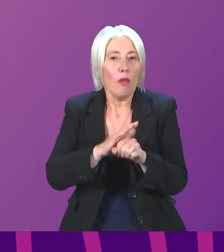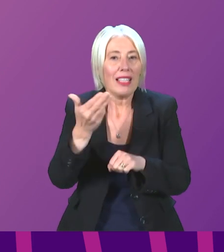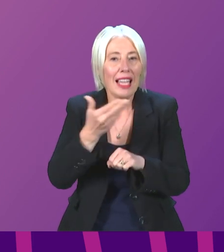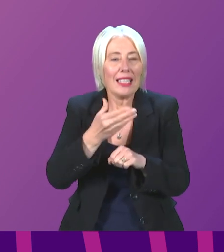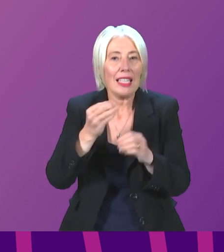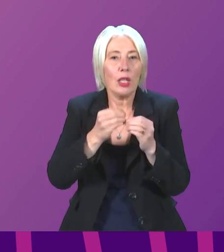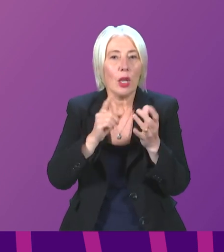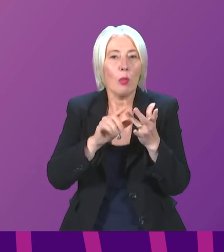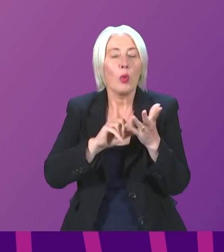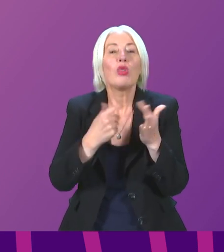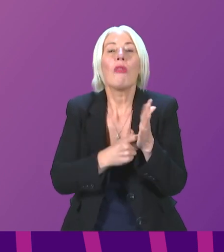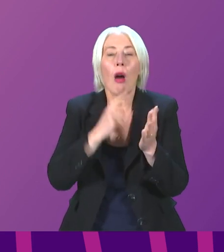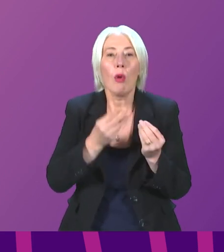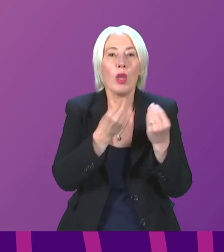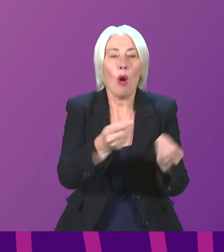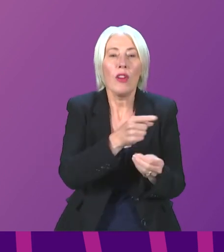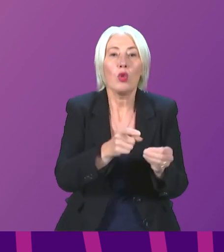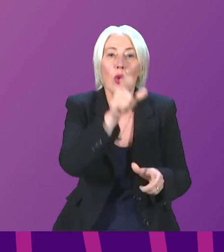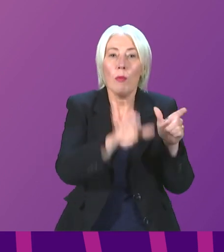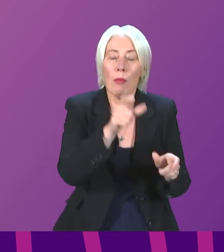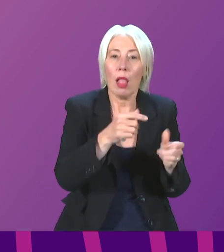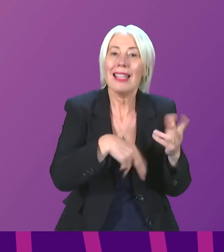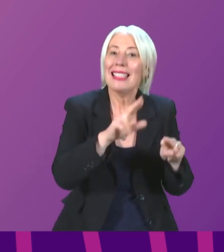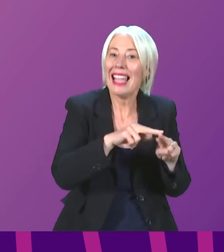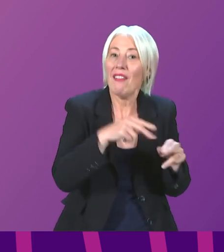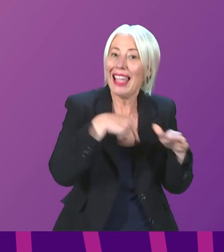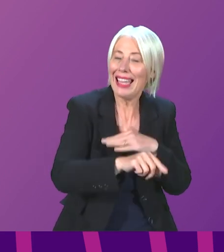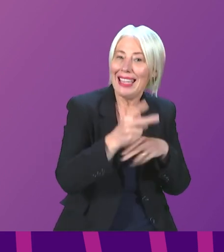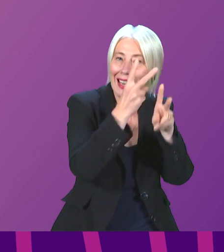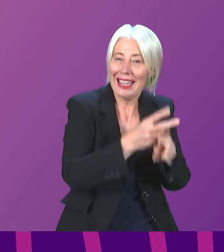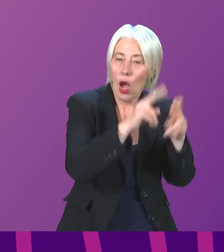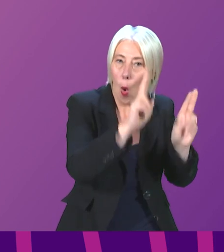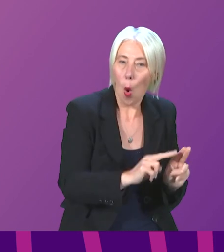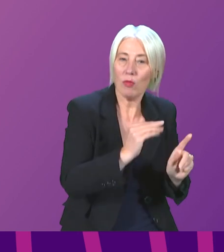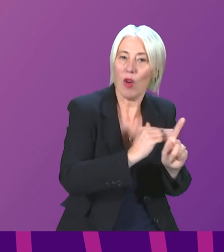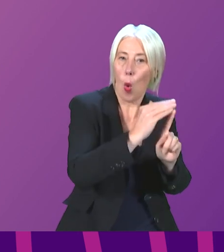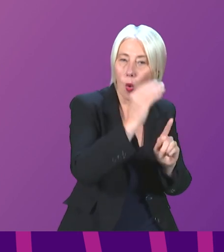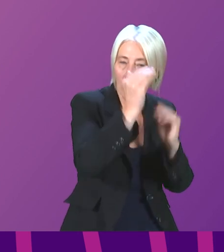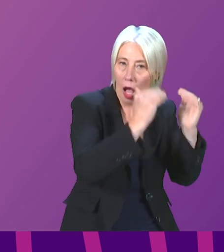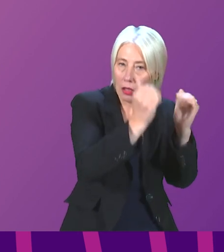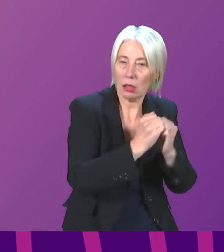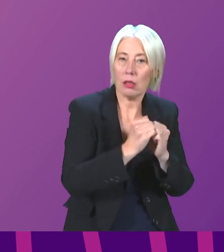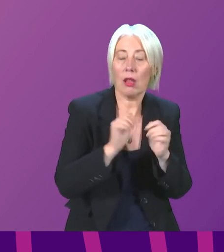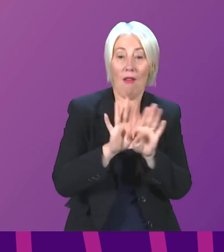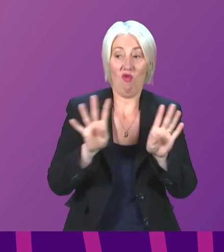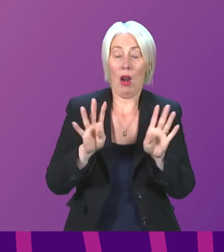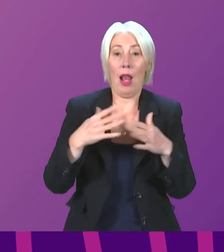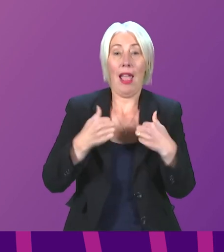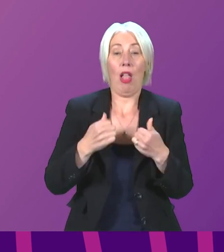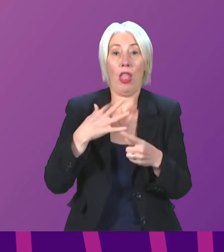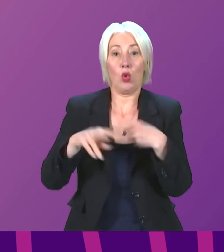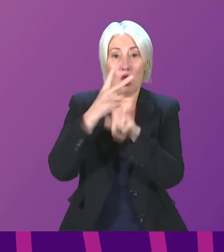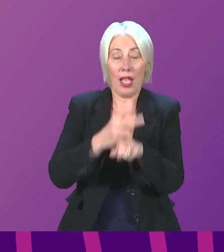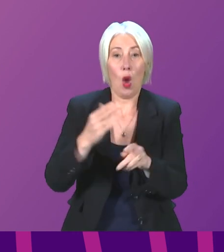booster will be offered to residents and staff in care homes for older adults, frontline health and social care workers,